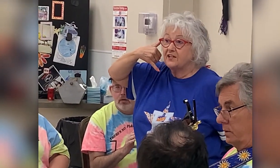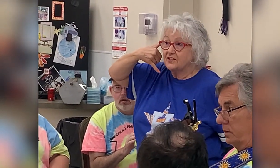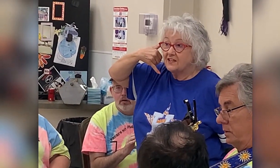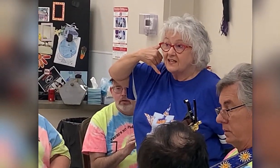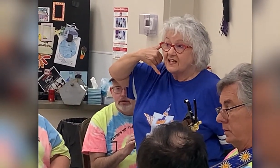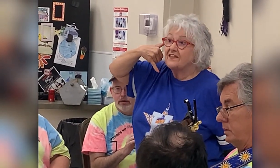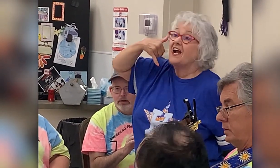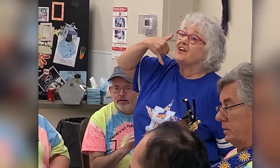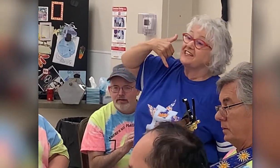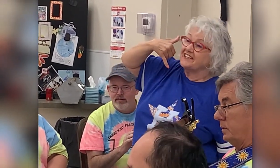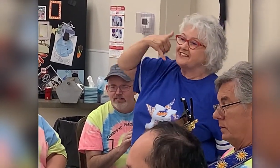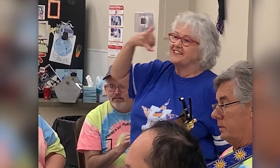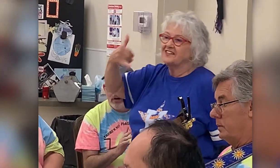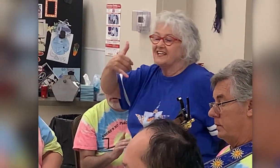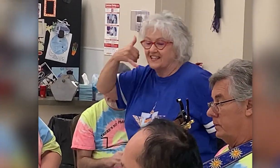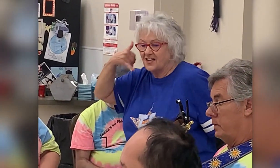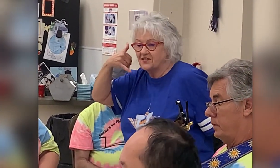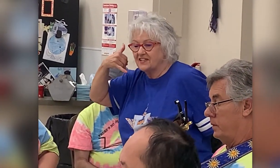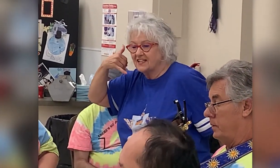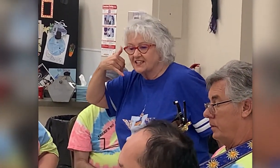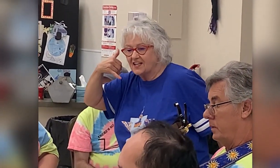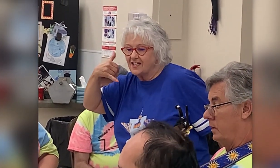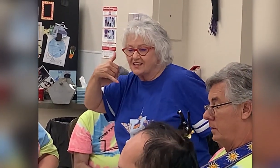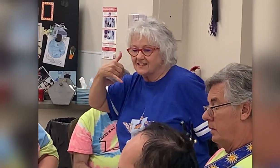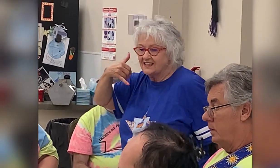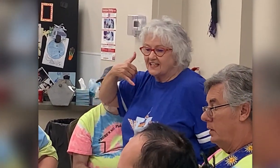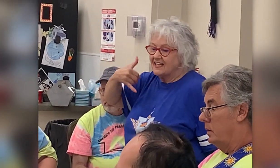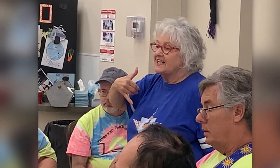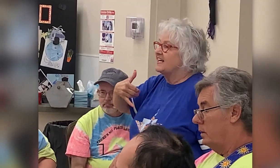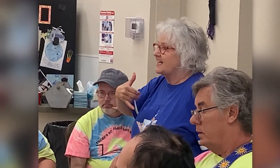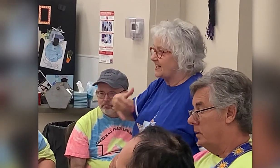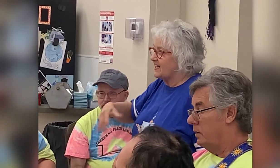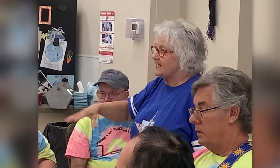ear, there you go, okay, who are you going to call? Ghostbusters!